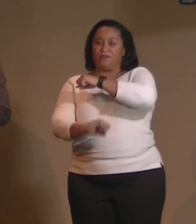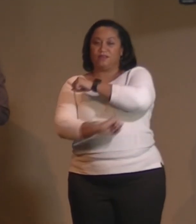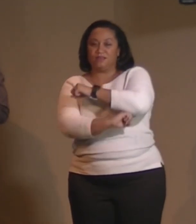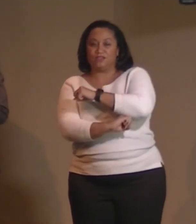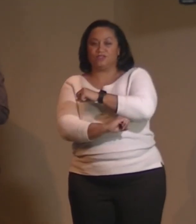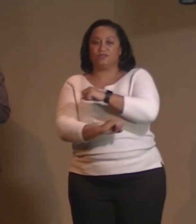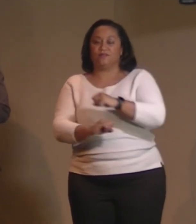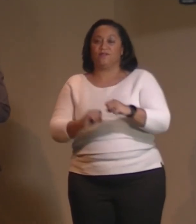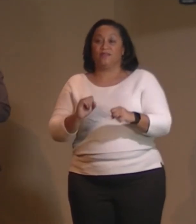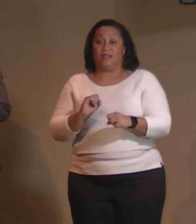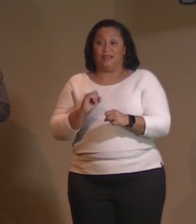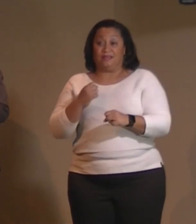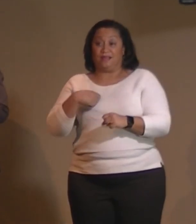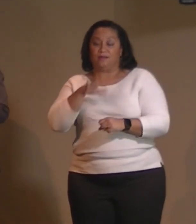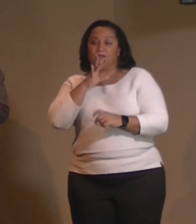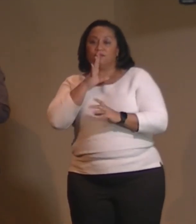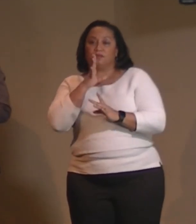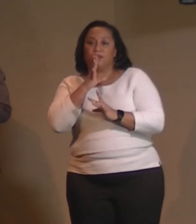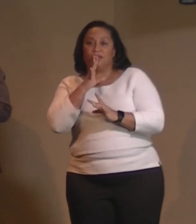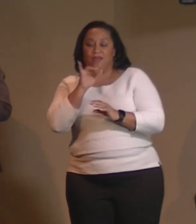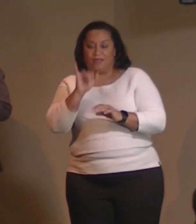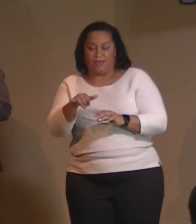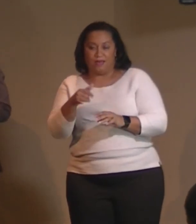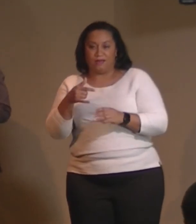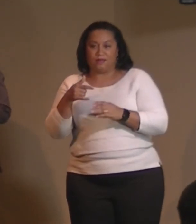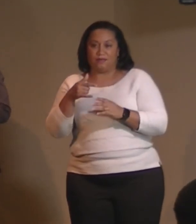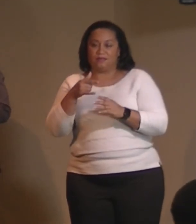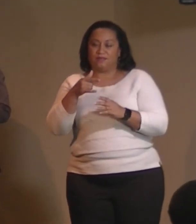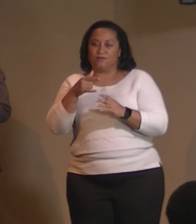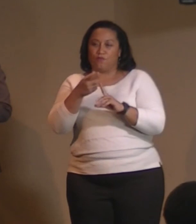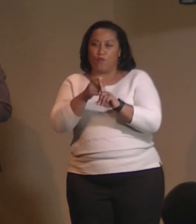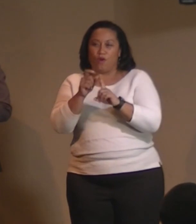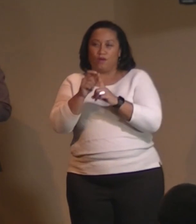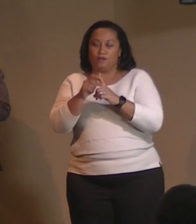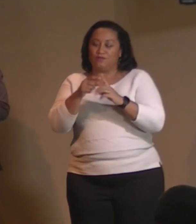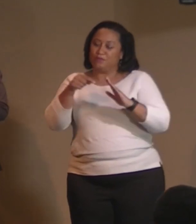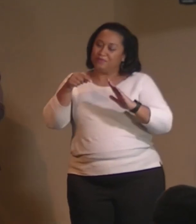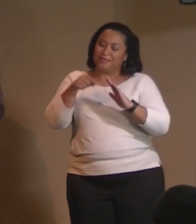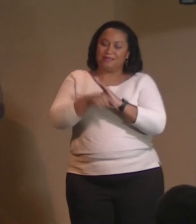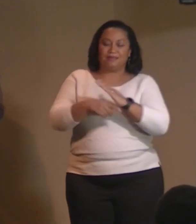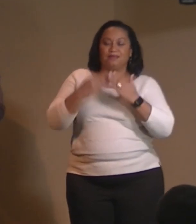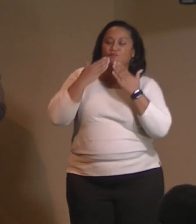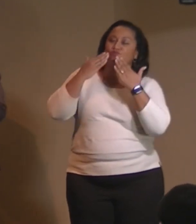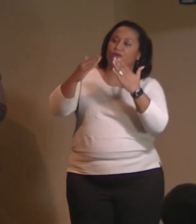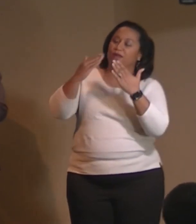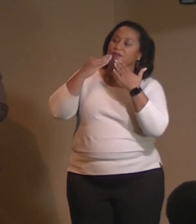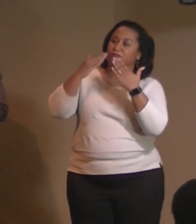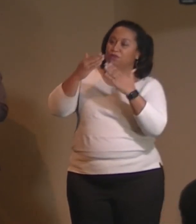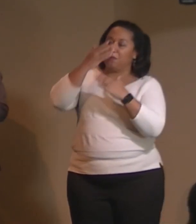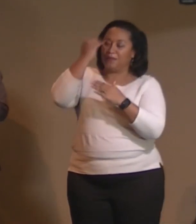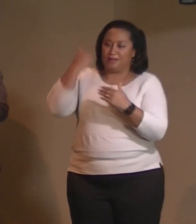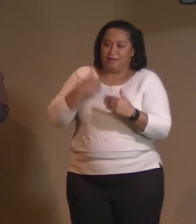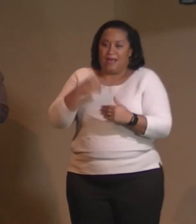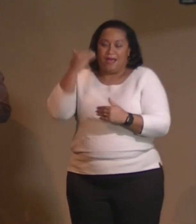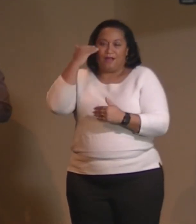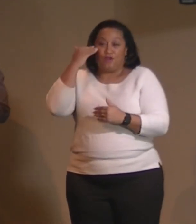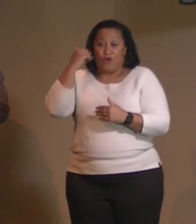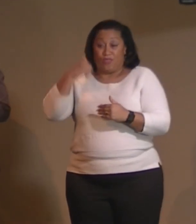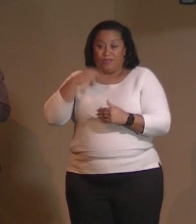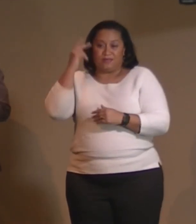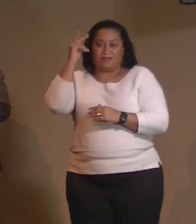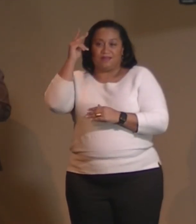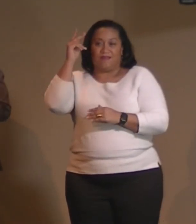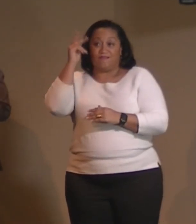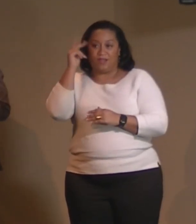as I speak this, I speak these words from a place of deep, deep gratitude. Because what I know is that this philosophy